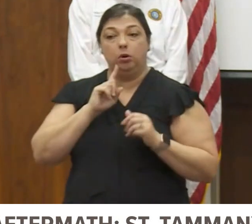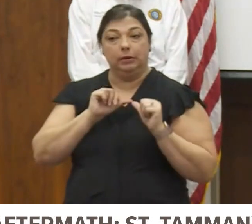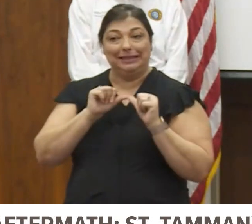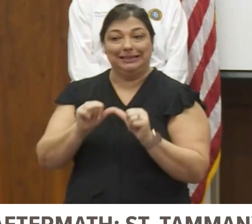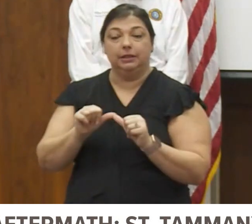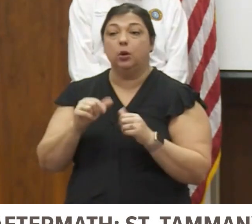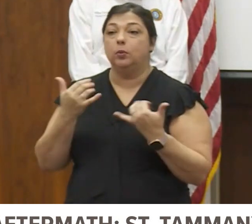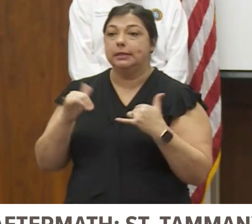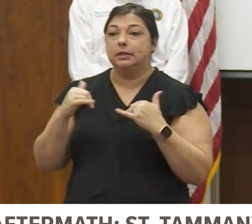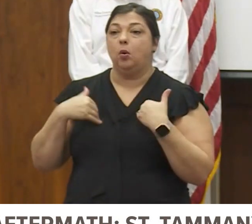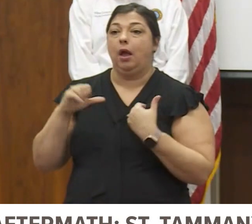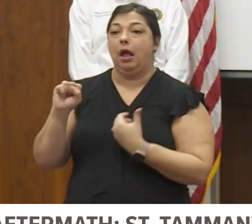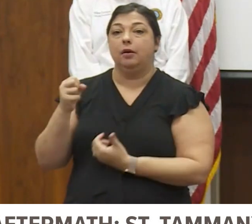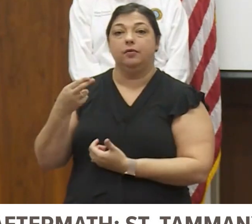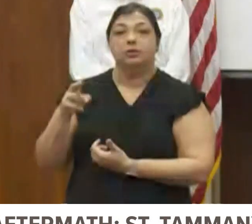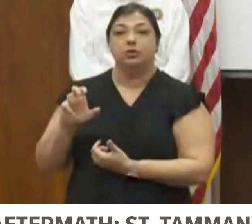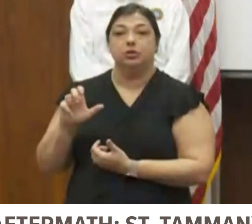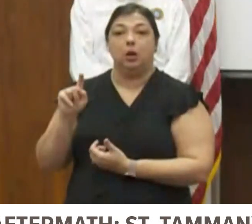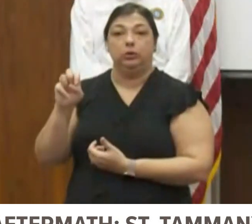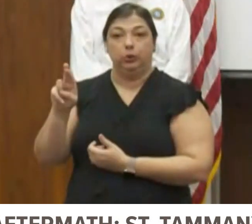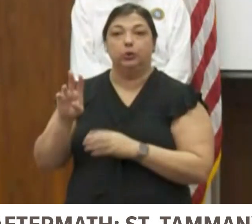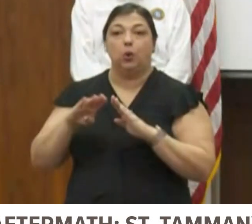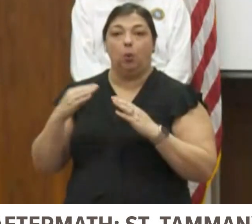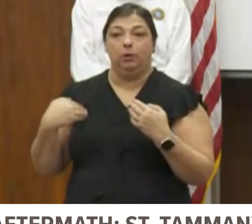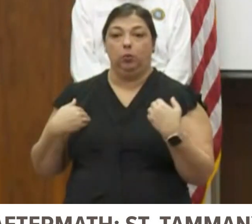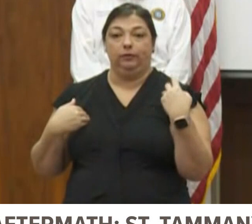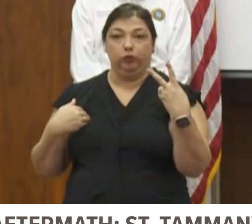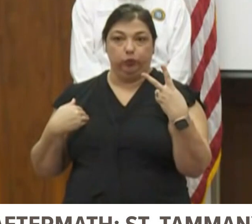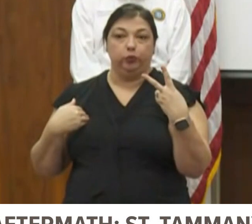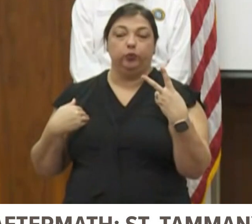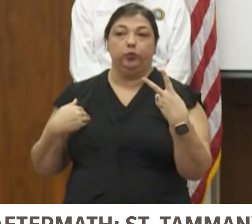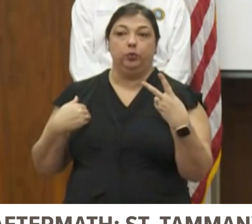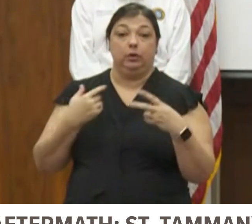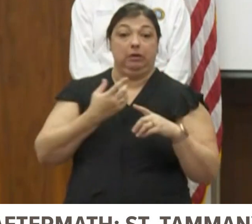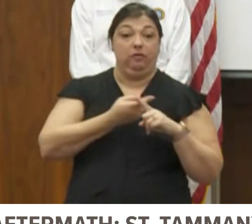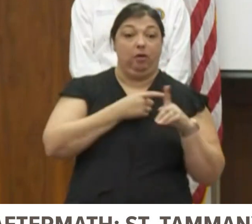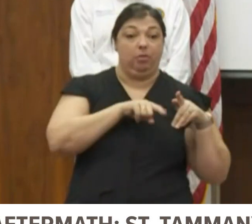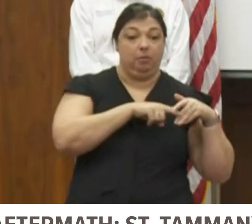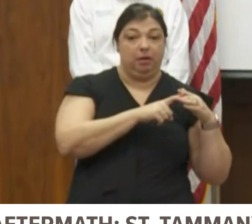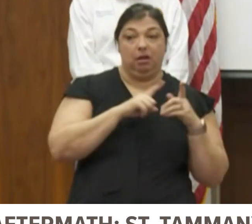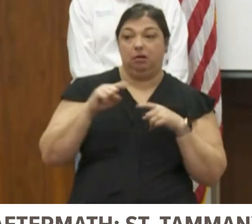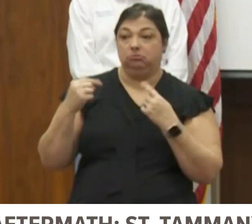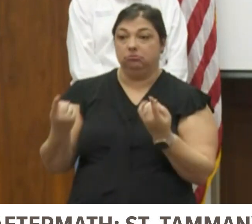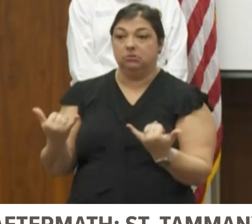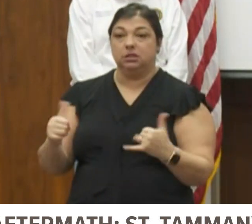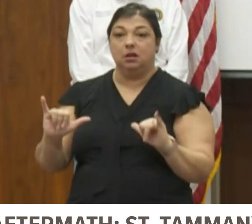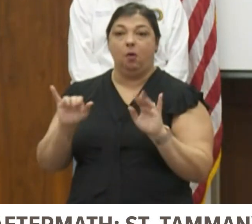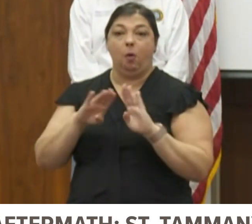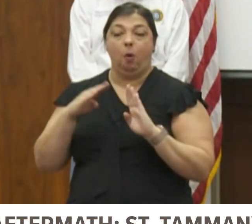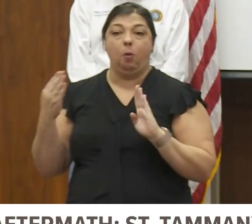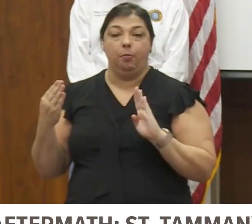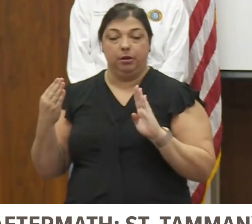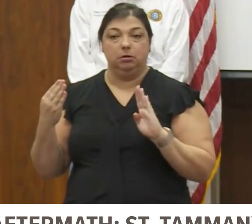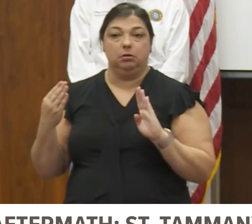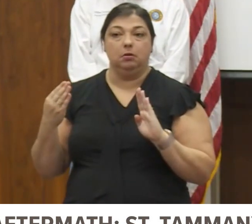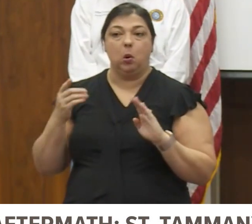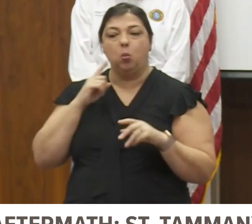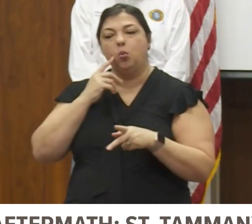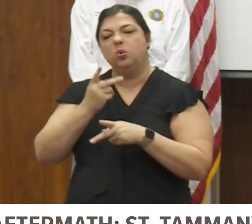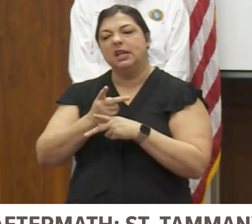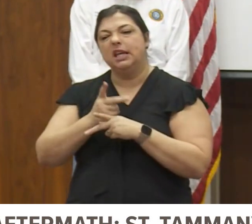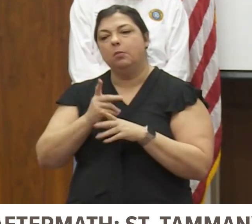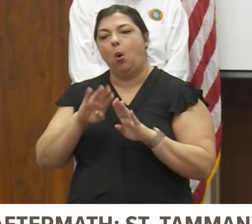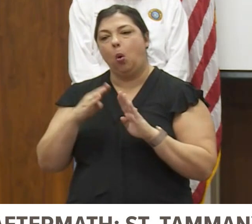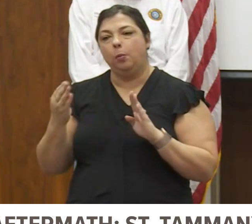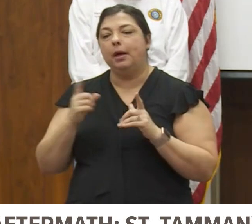We've still got shelters open here in the parish. We have two shelters that's been open from the beginning. We'll keep those open. We'll start